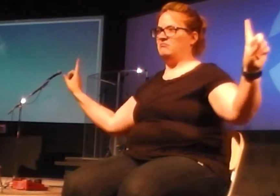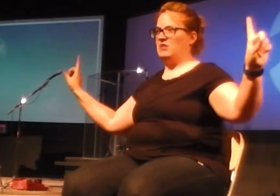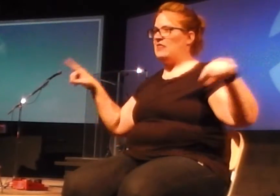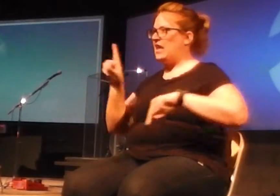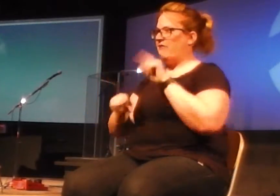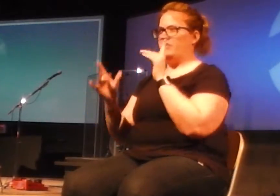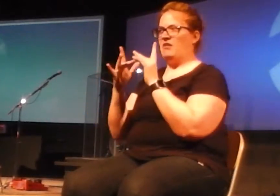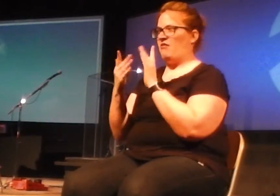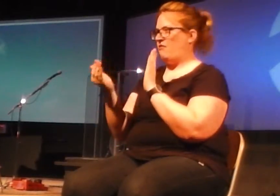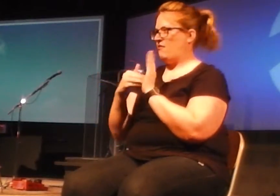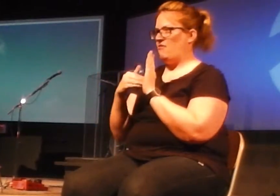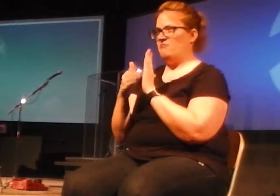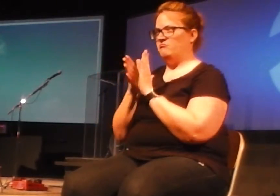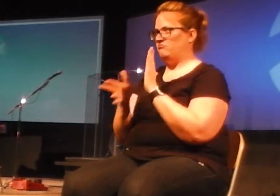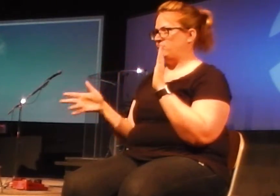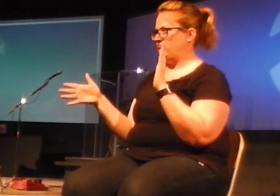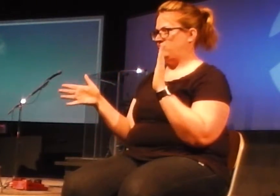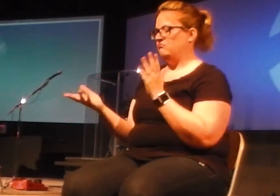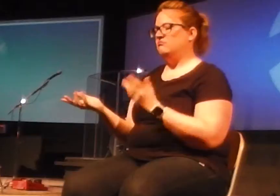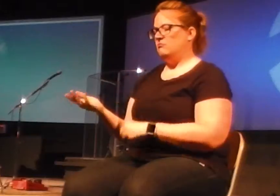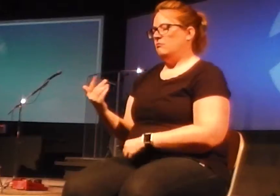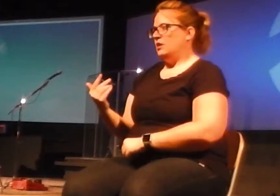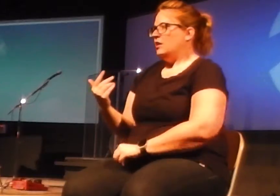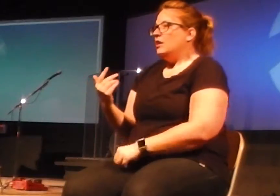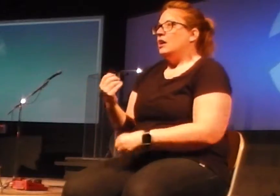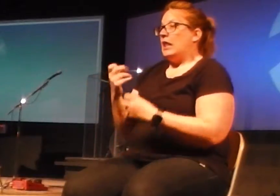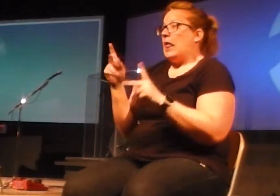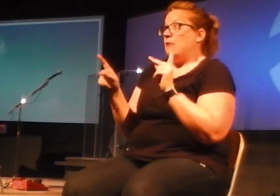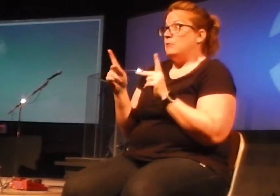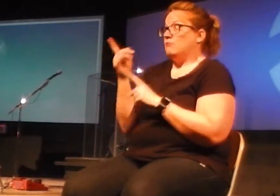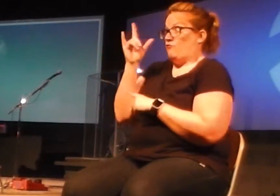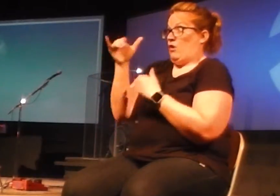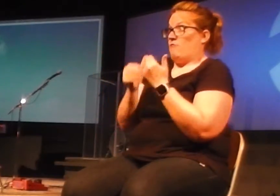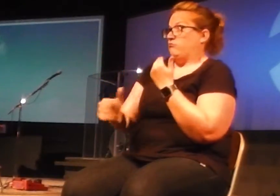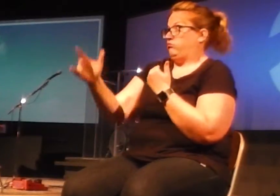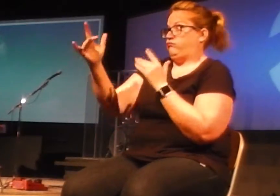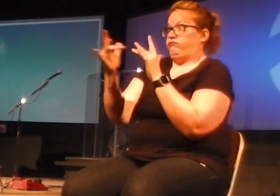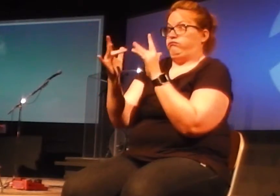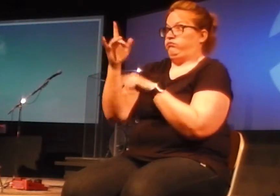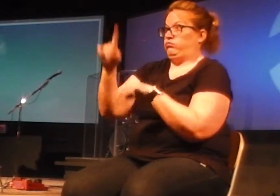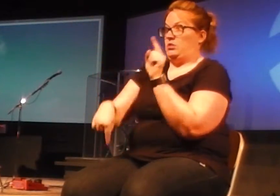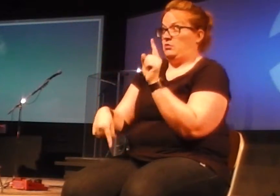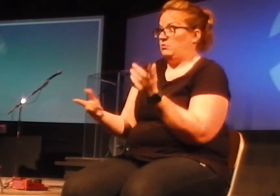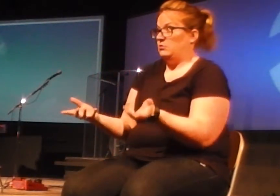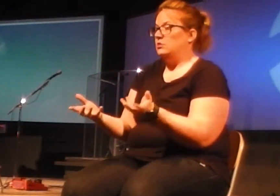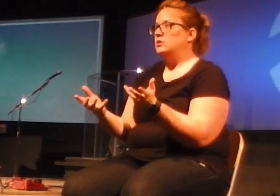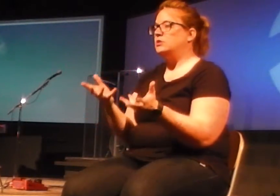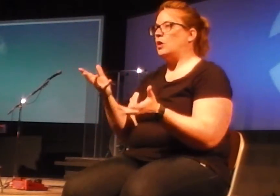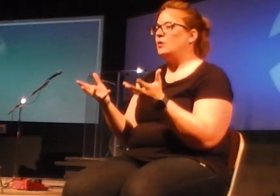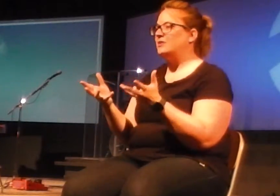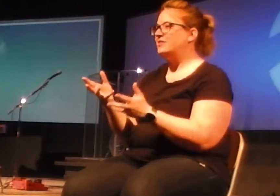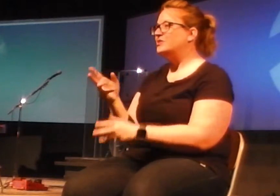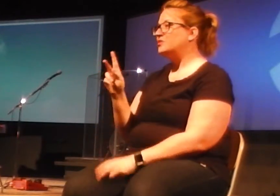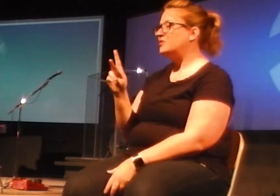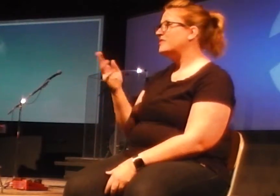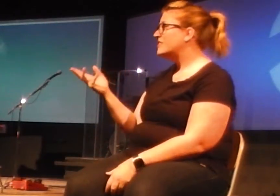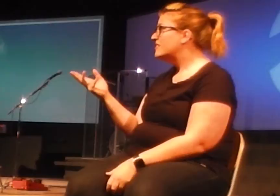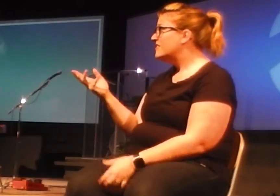each other for a period of time, in a lot of cases forever. And so Carrie said, this weekend, right